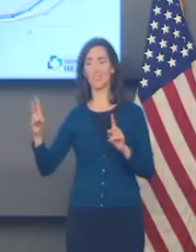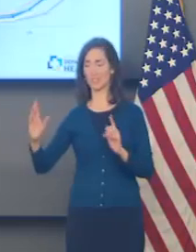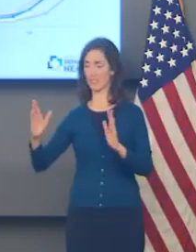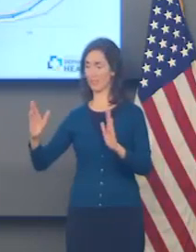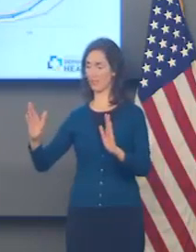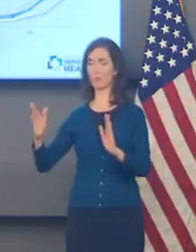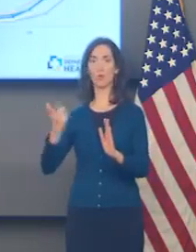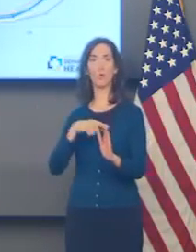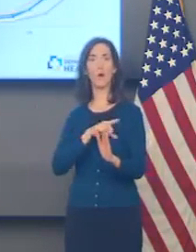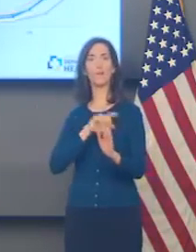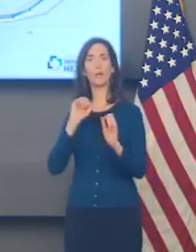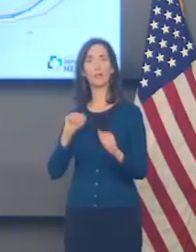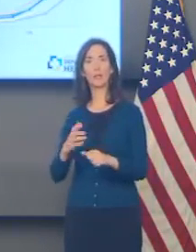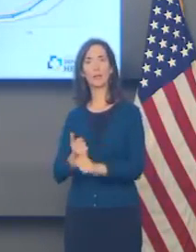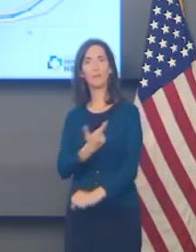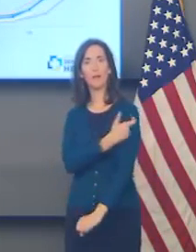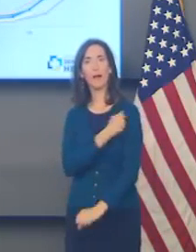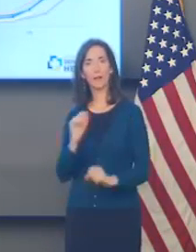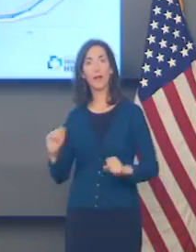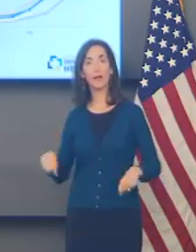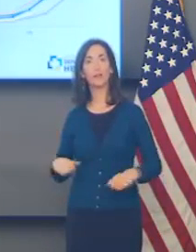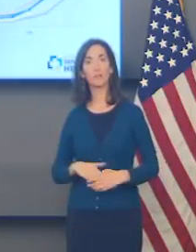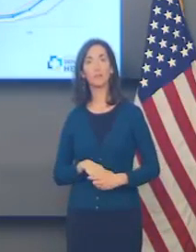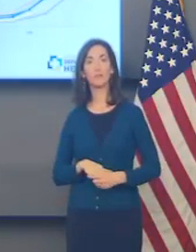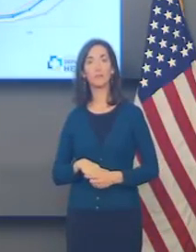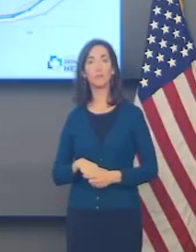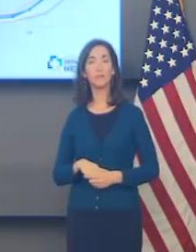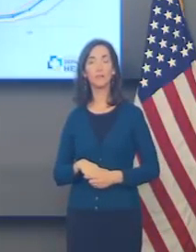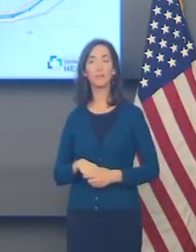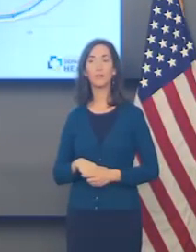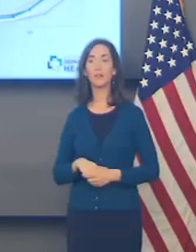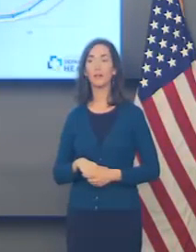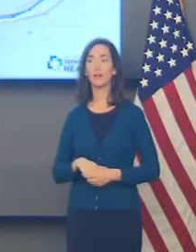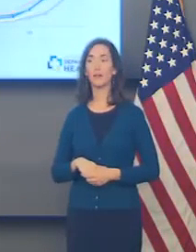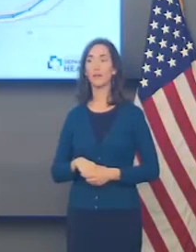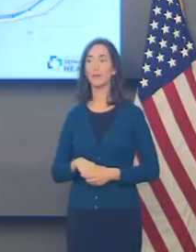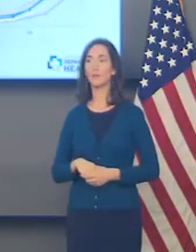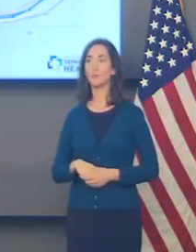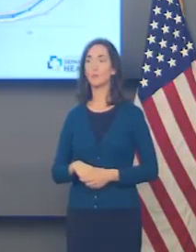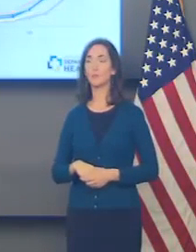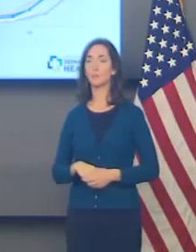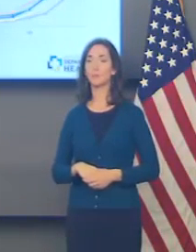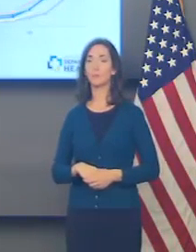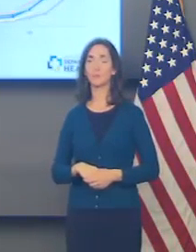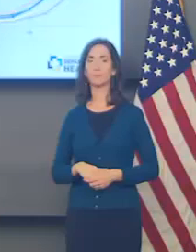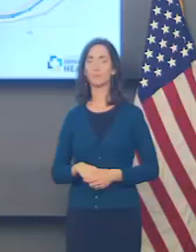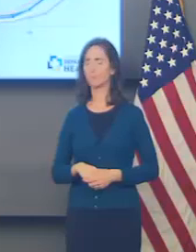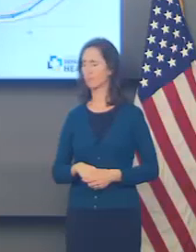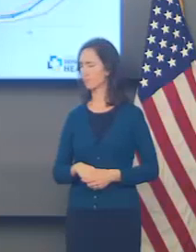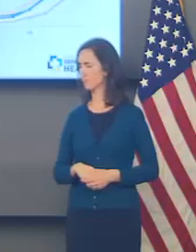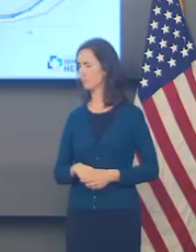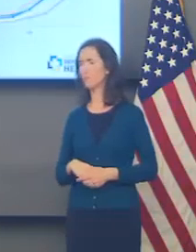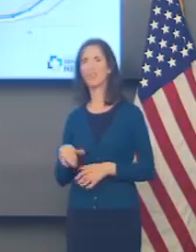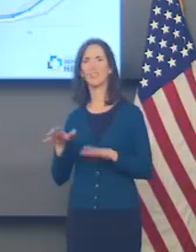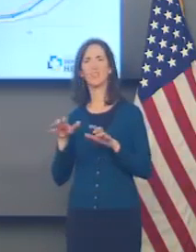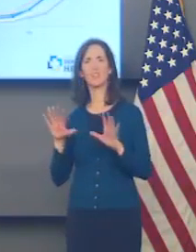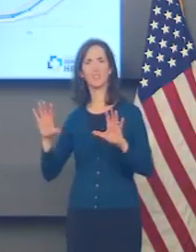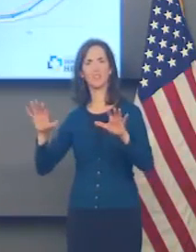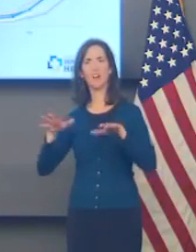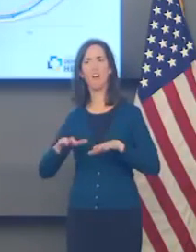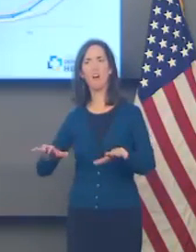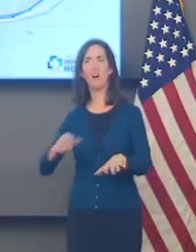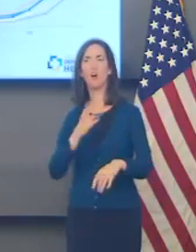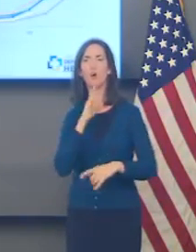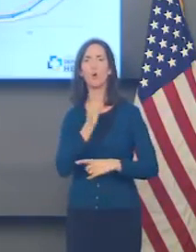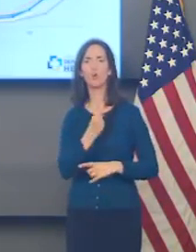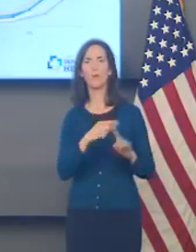are eligible to get vaccinated. And only 12% of them across the state